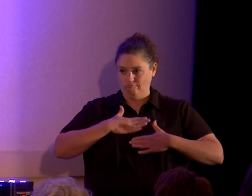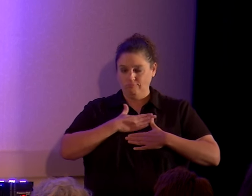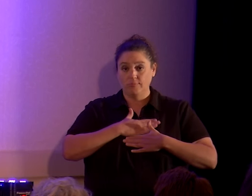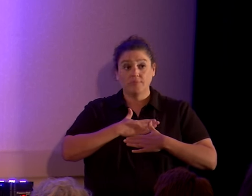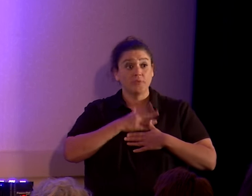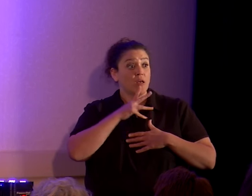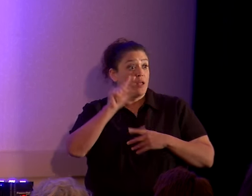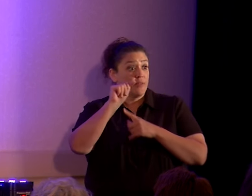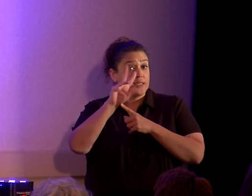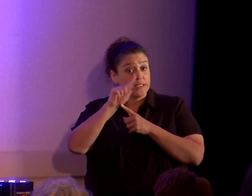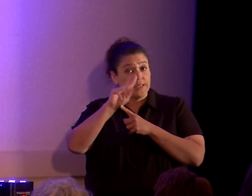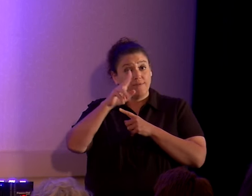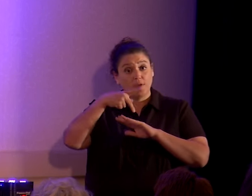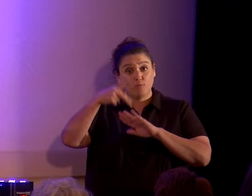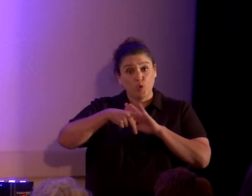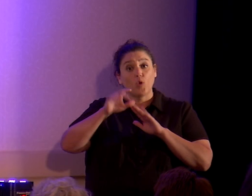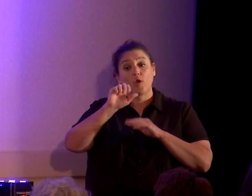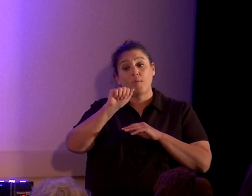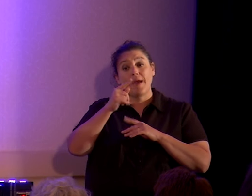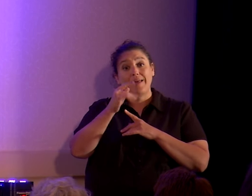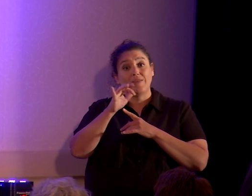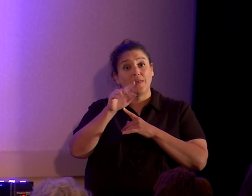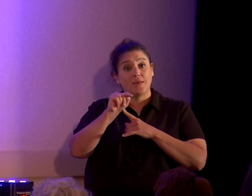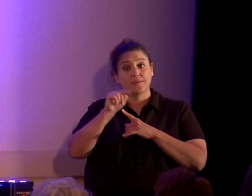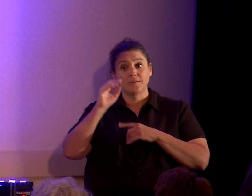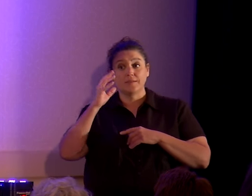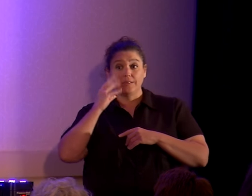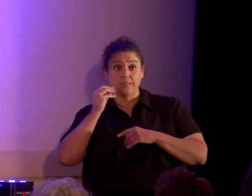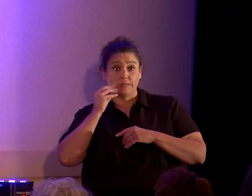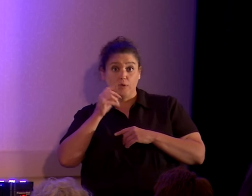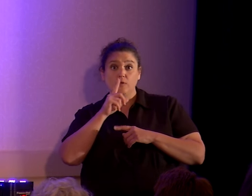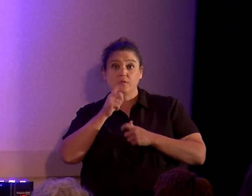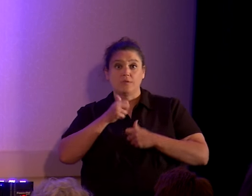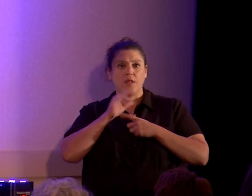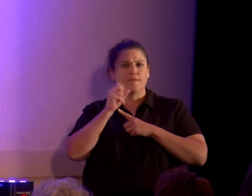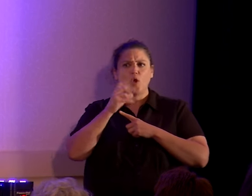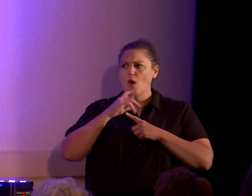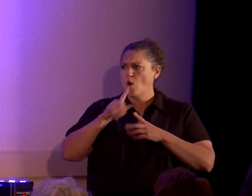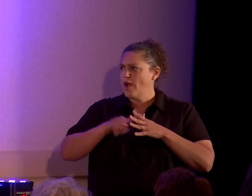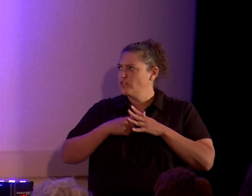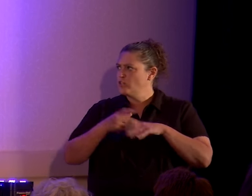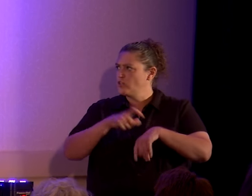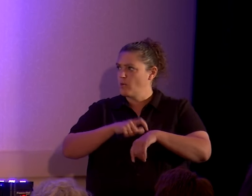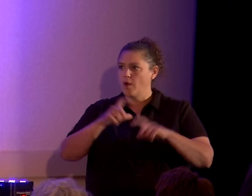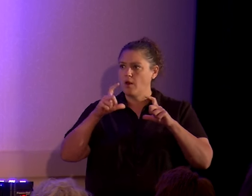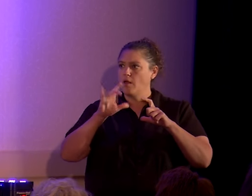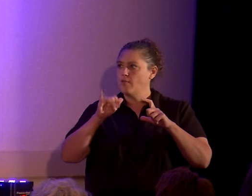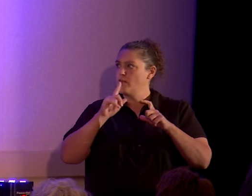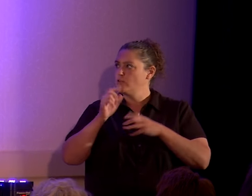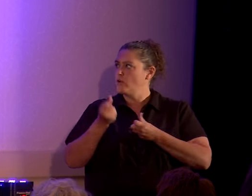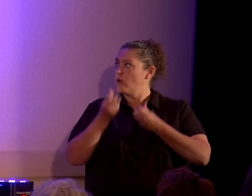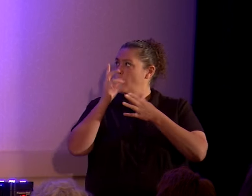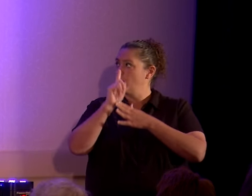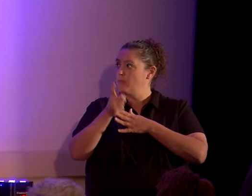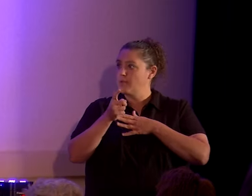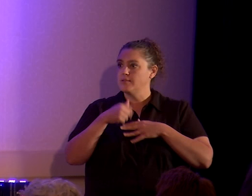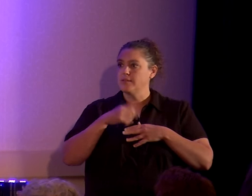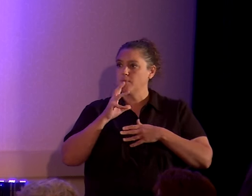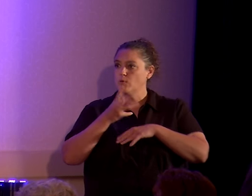The TV show, by the way, The Atheist Experience, is a live call-in show. I guess I should start my clock. Now, those are the minutes of yours I'm going to eat up, Chris.